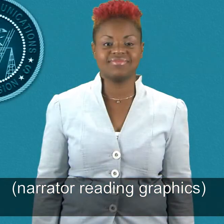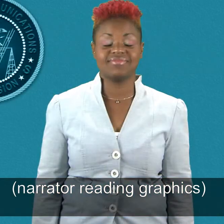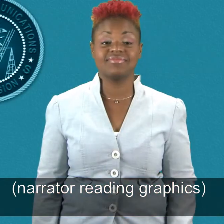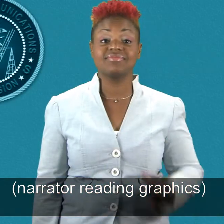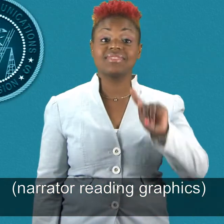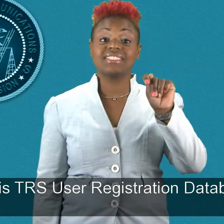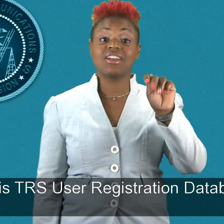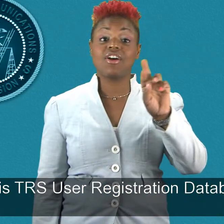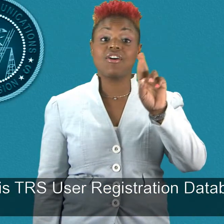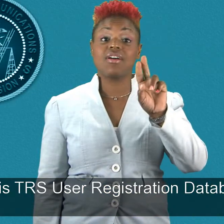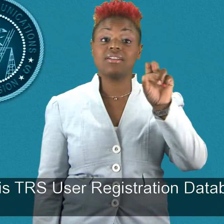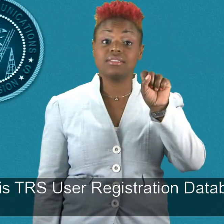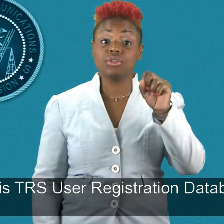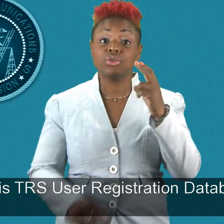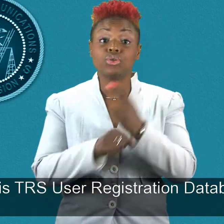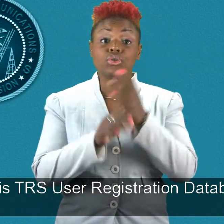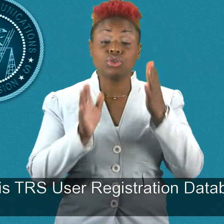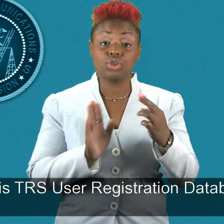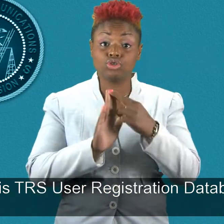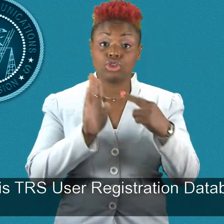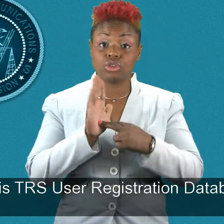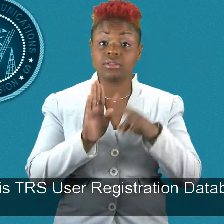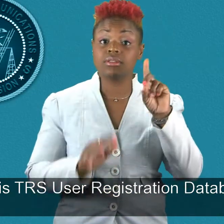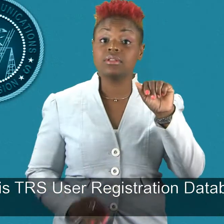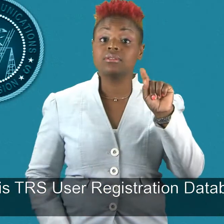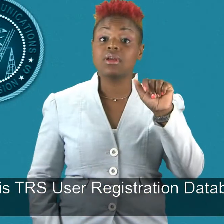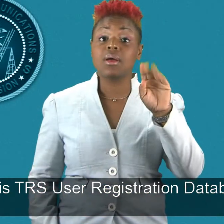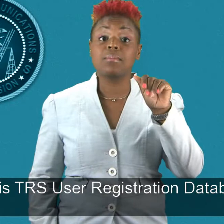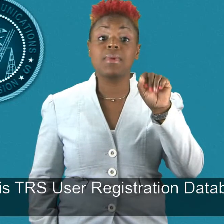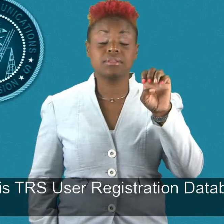What is the TRS User Registration Database?